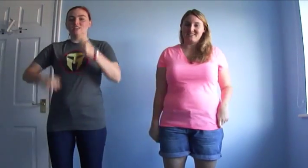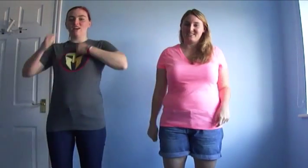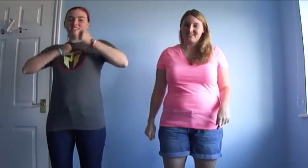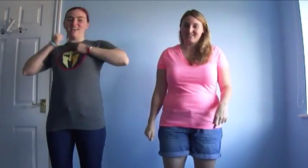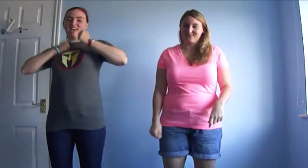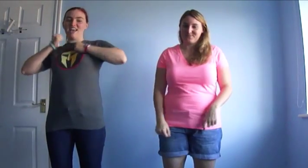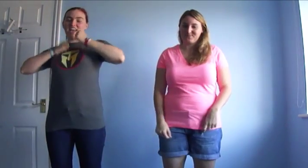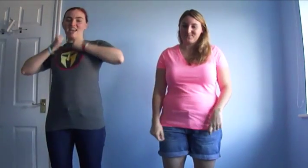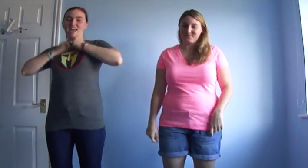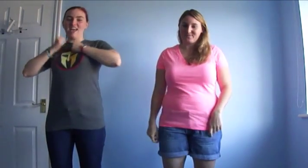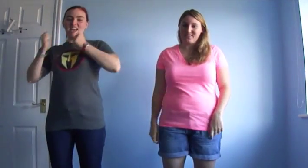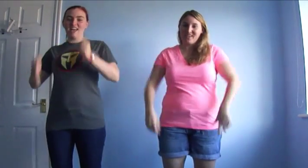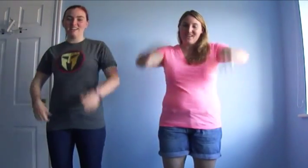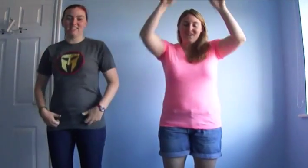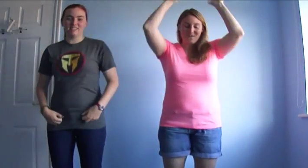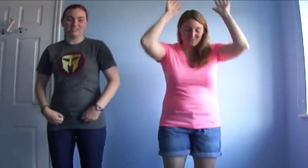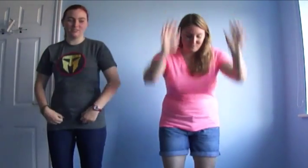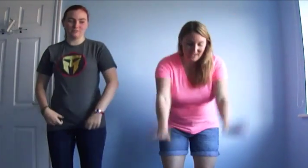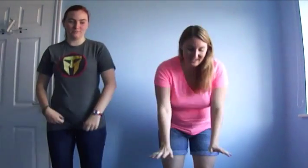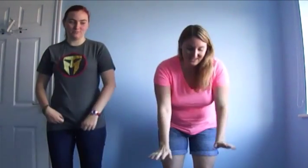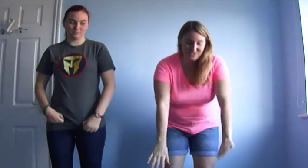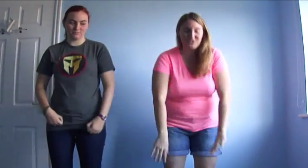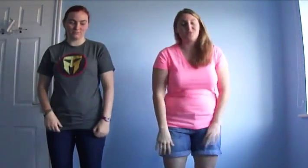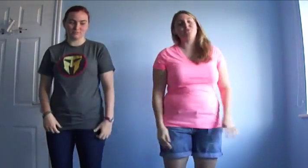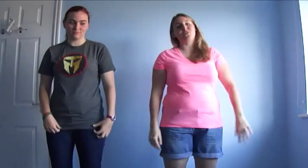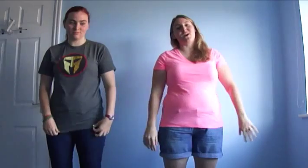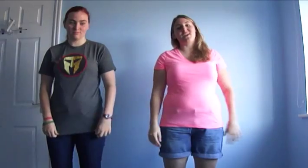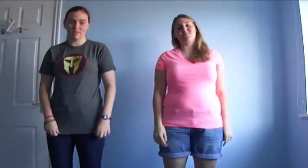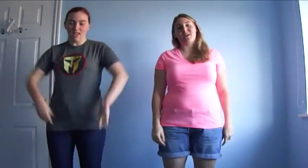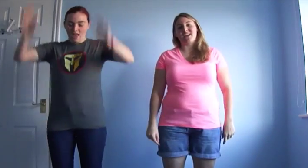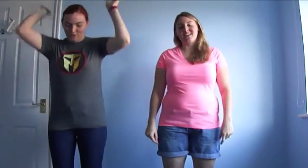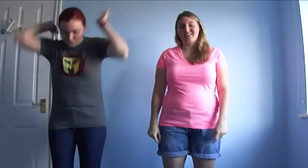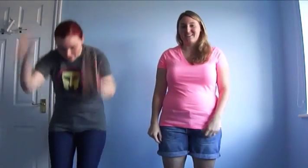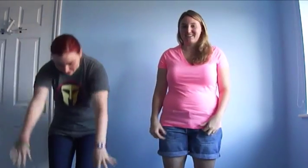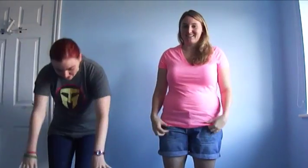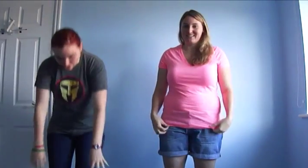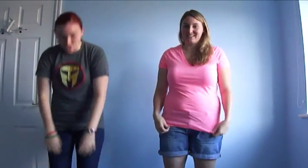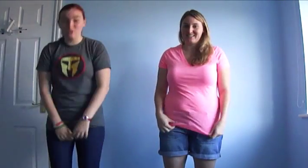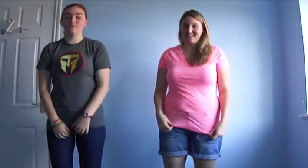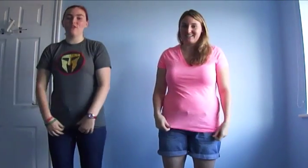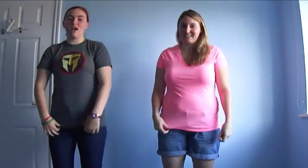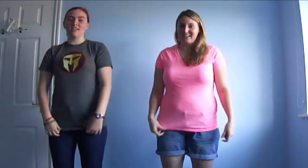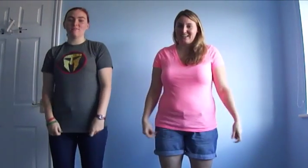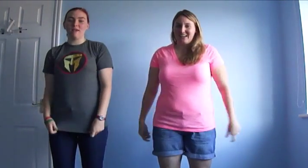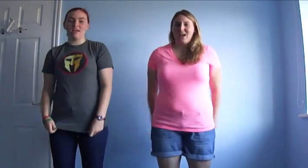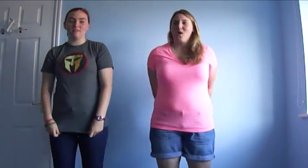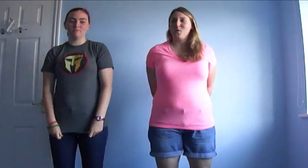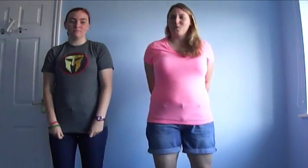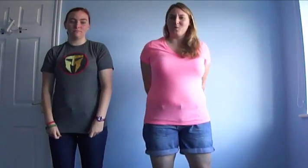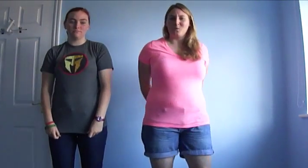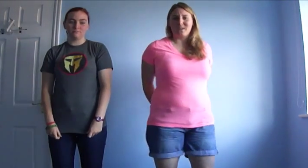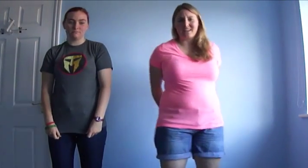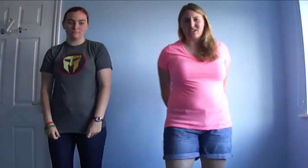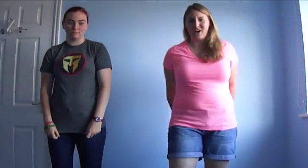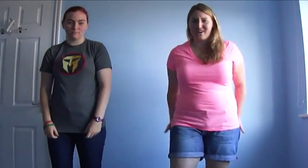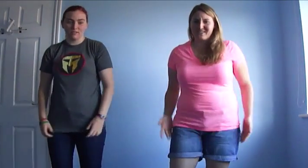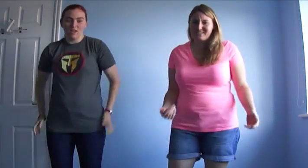Tarzan, fell into a frying pan, fell into a frying pan. Ooh, that's hot!